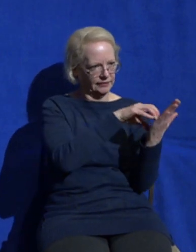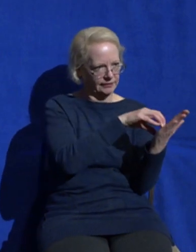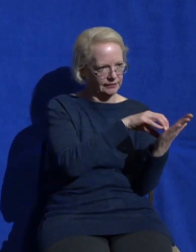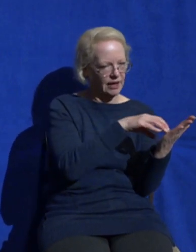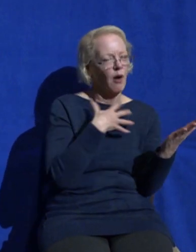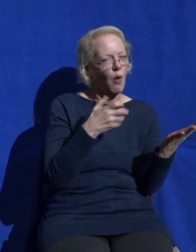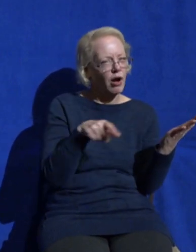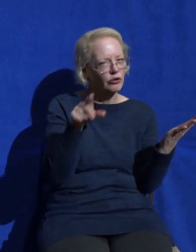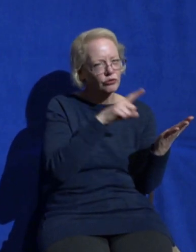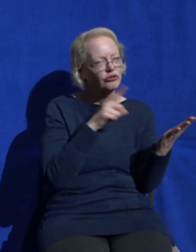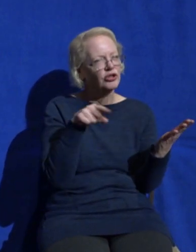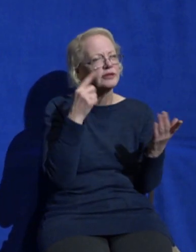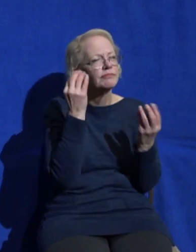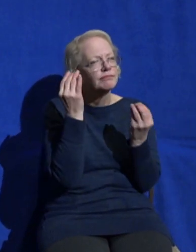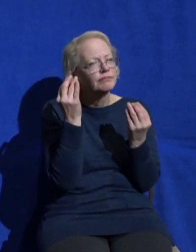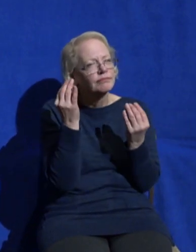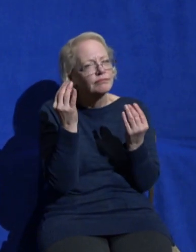just listen listen to this